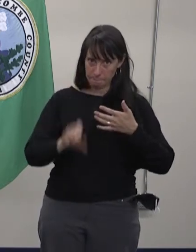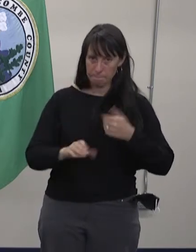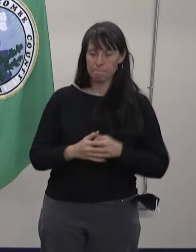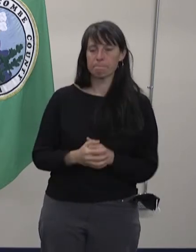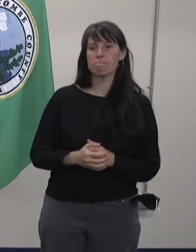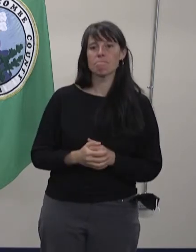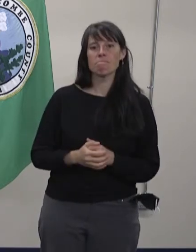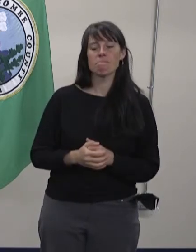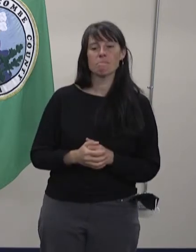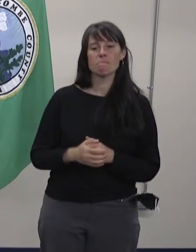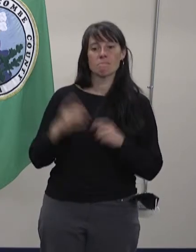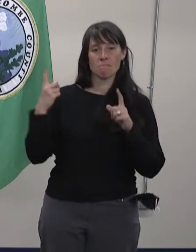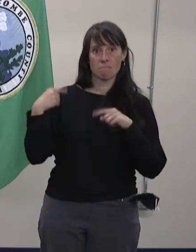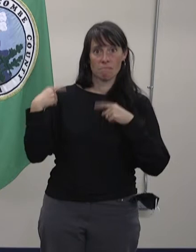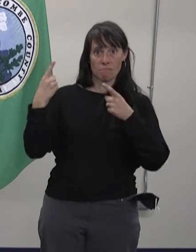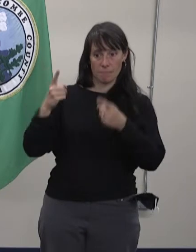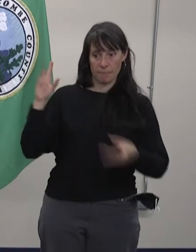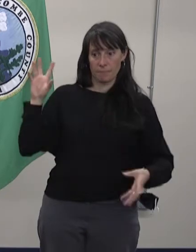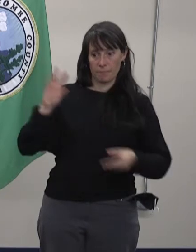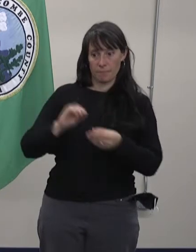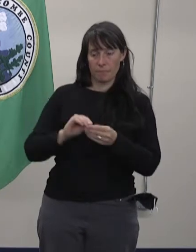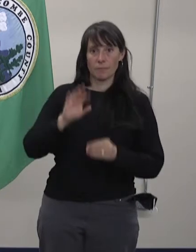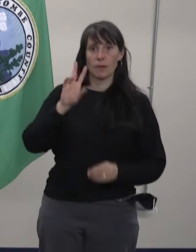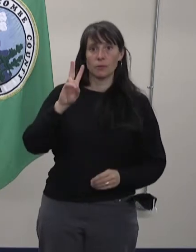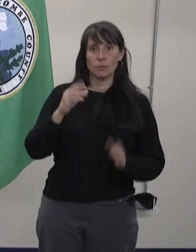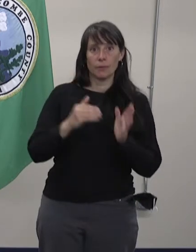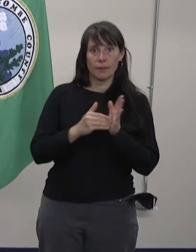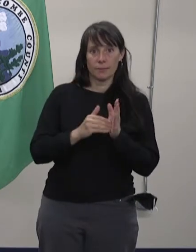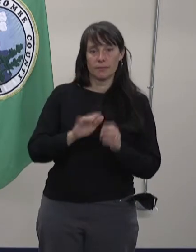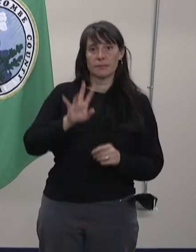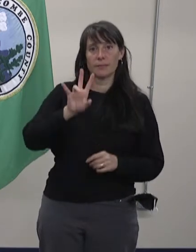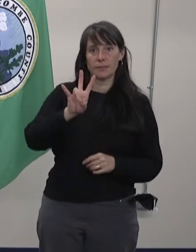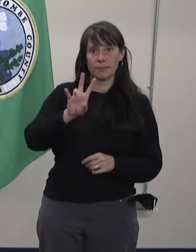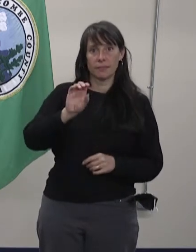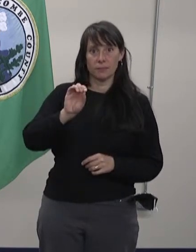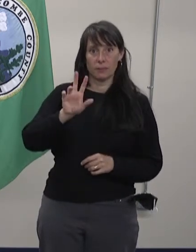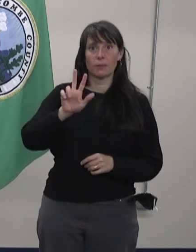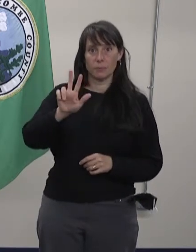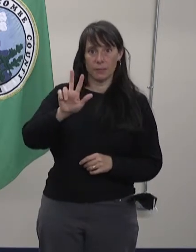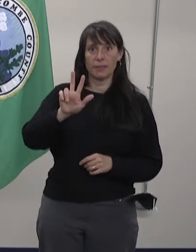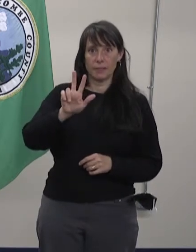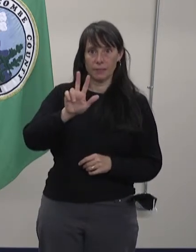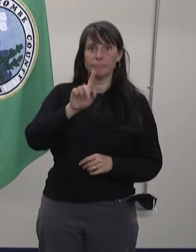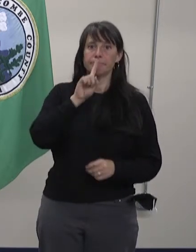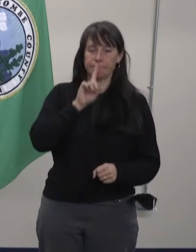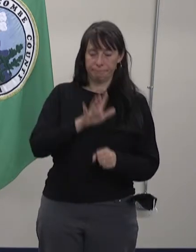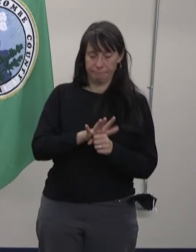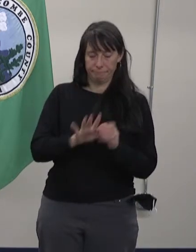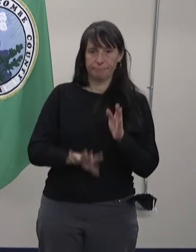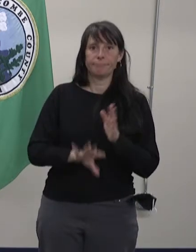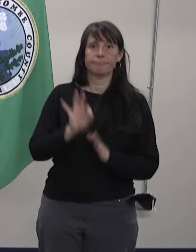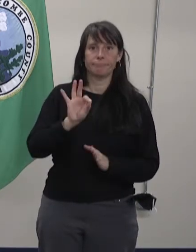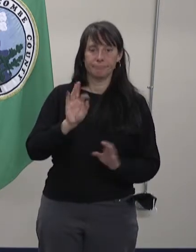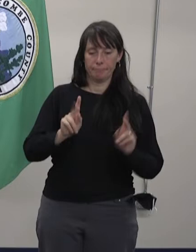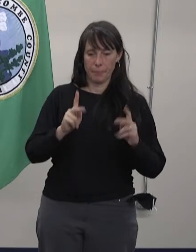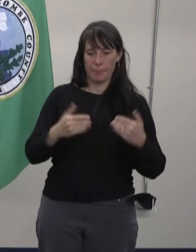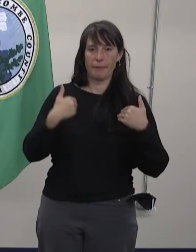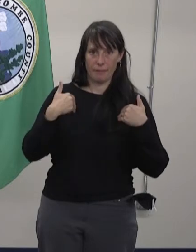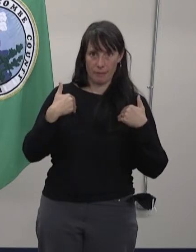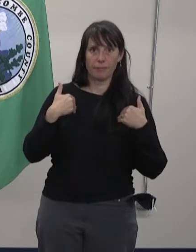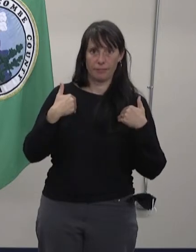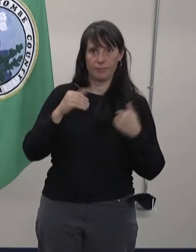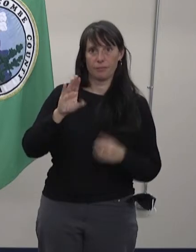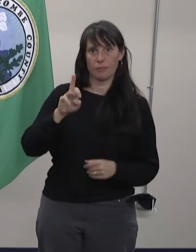As of today, there have been 2,703 lab confirmed cases of COVID-19 in